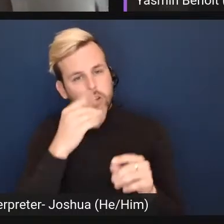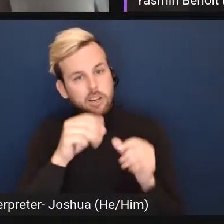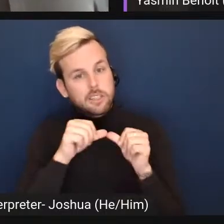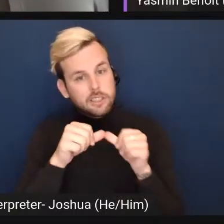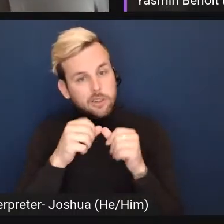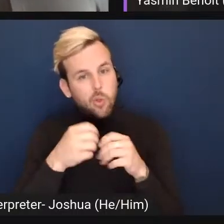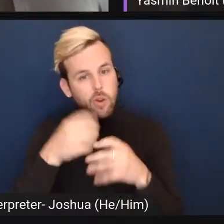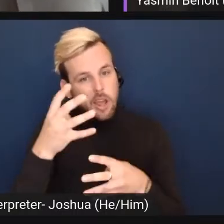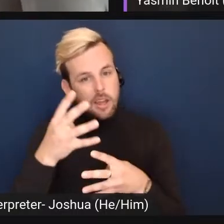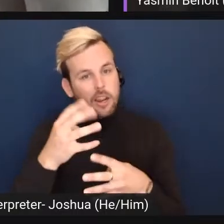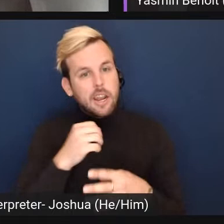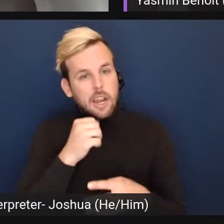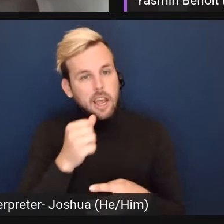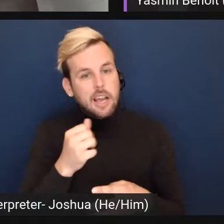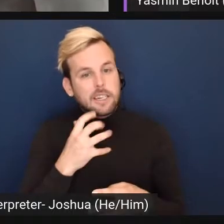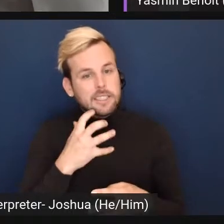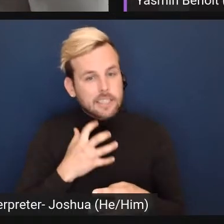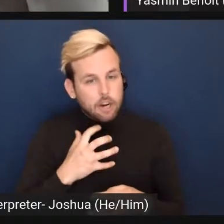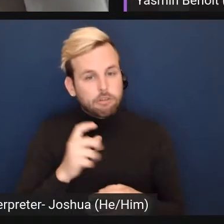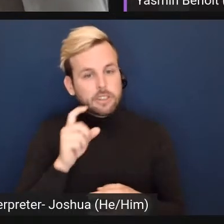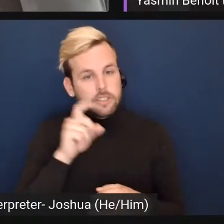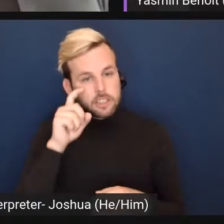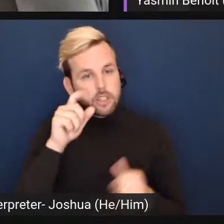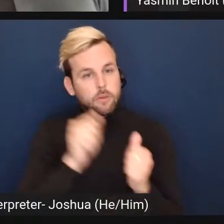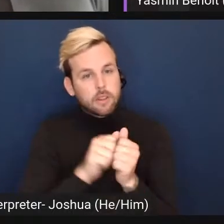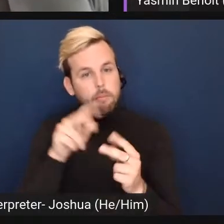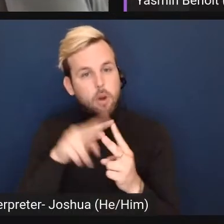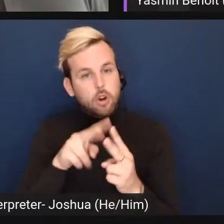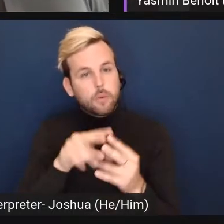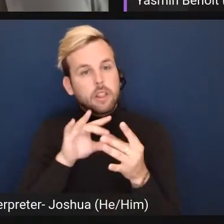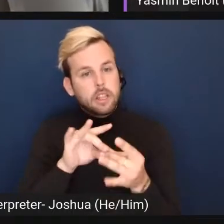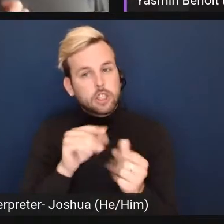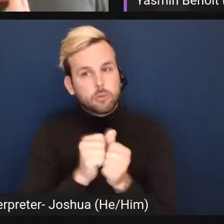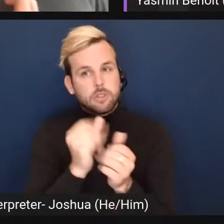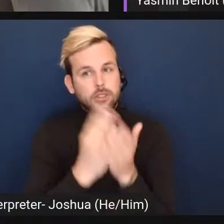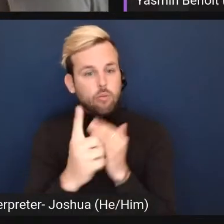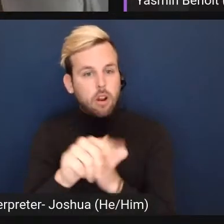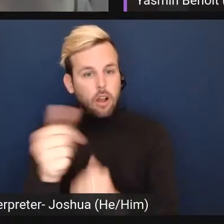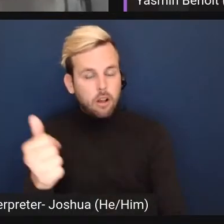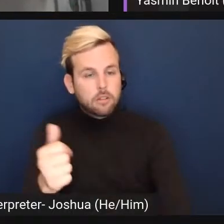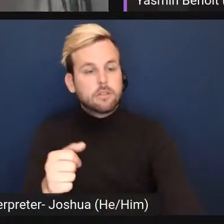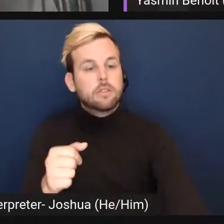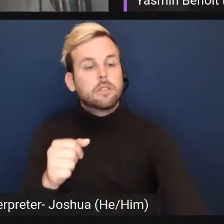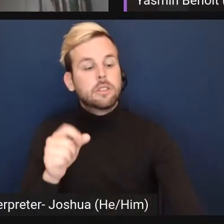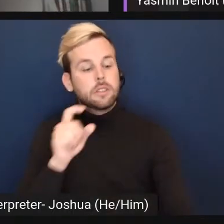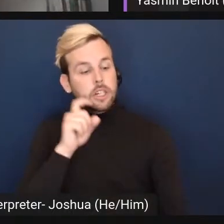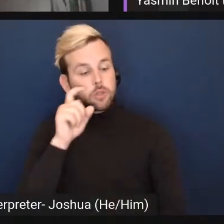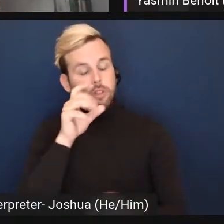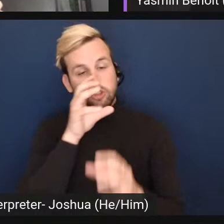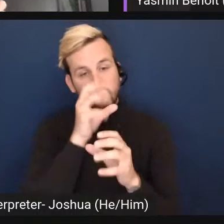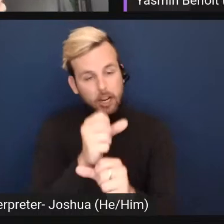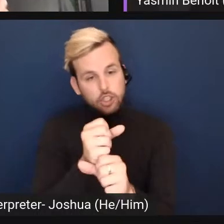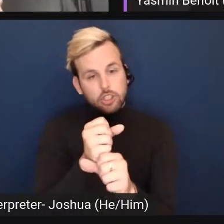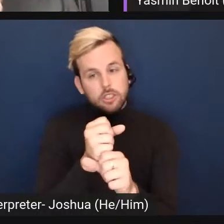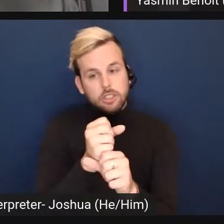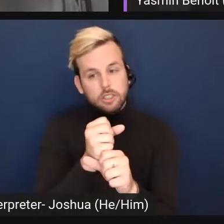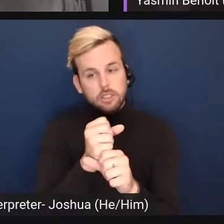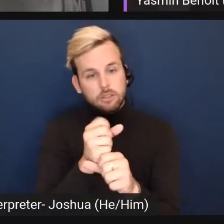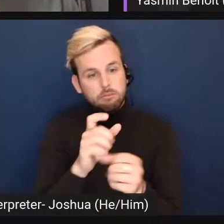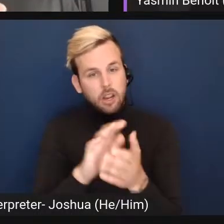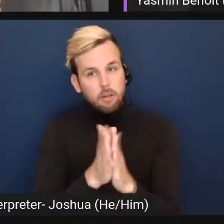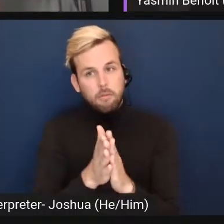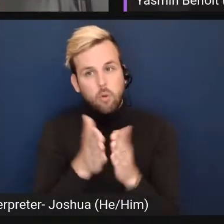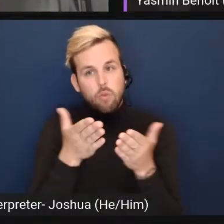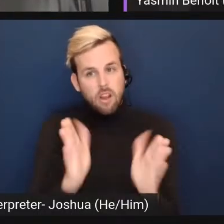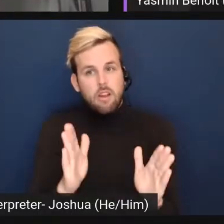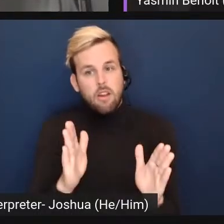of not desiring sexuality in a partnered relationship with someone else and sexual attraction uh became a way